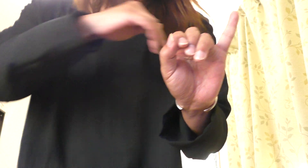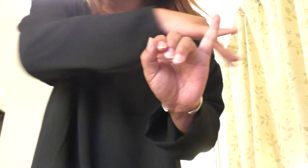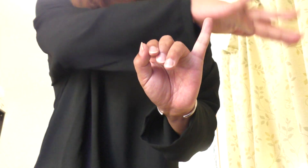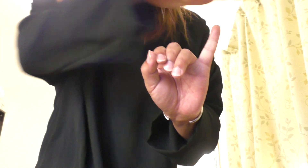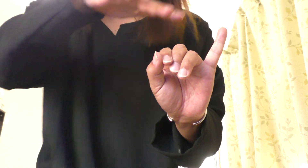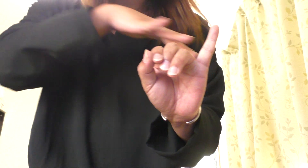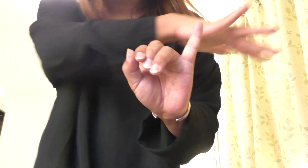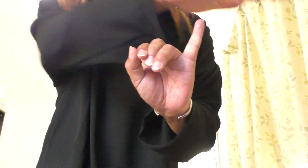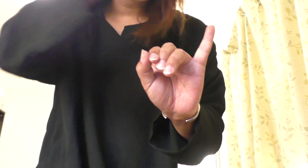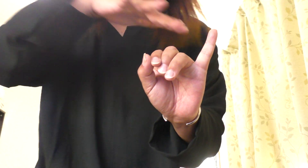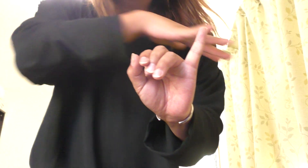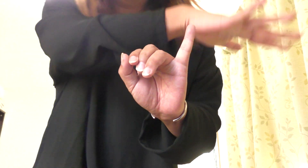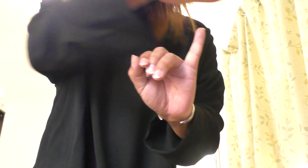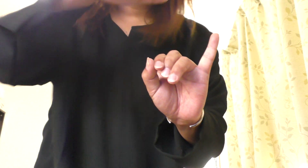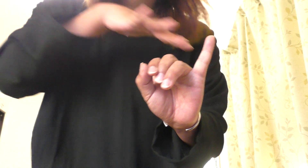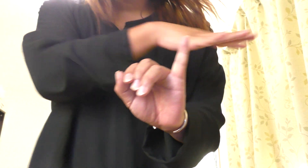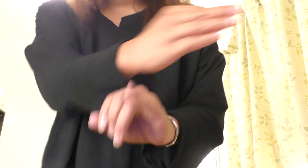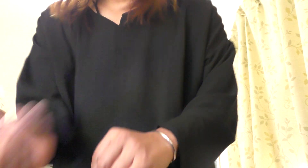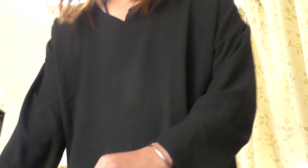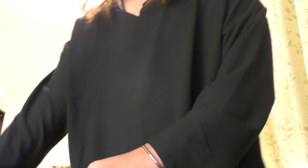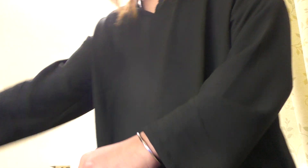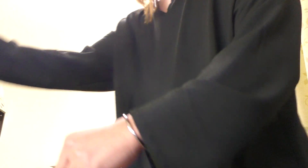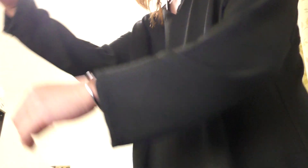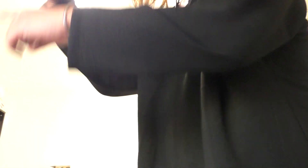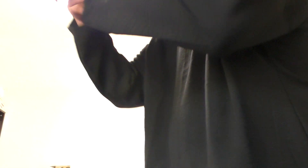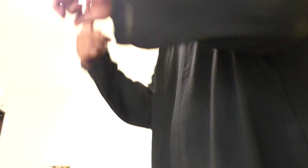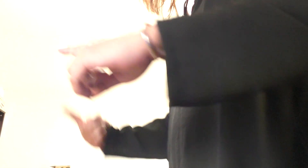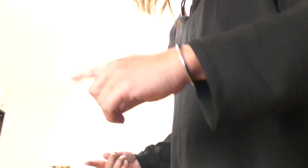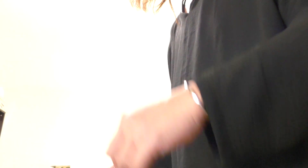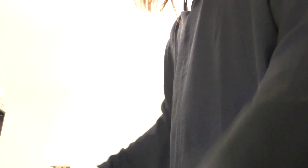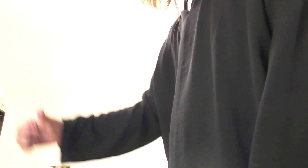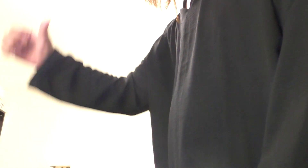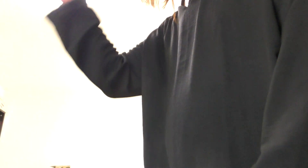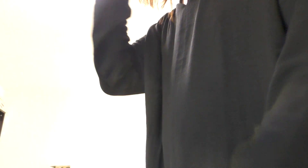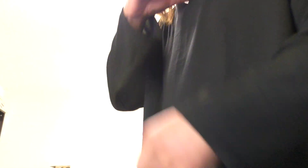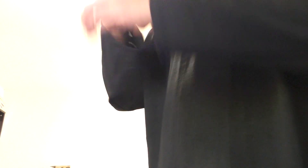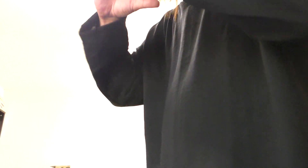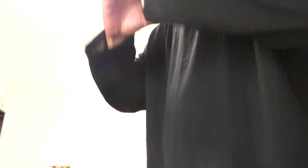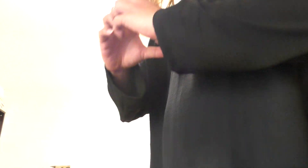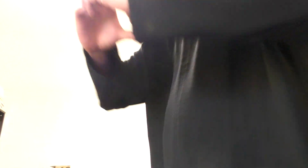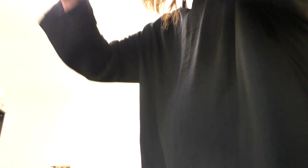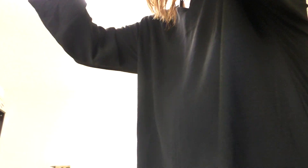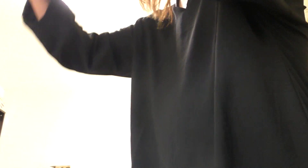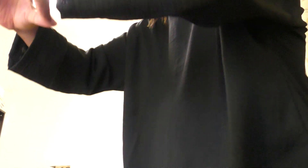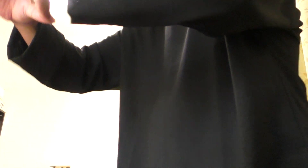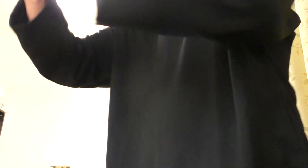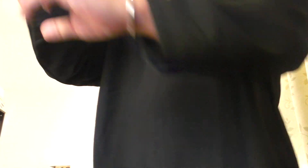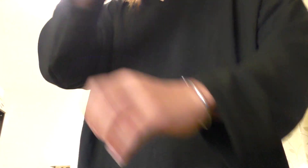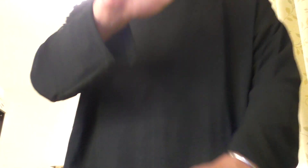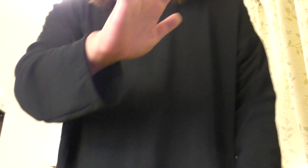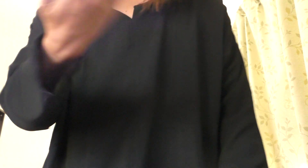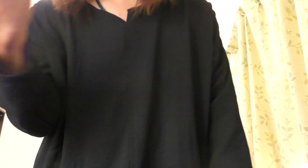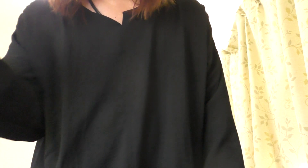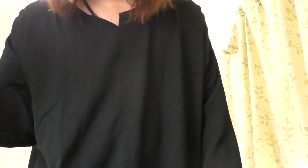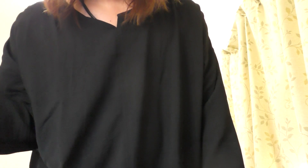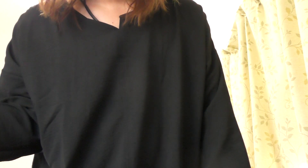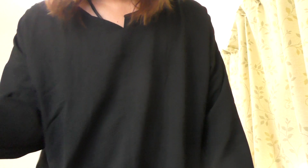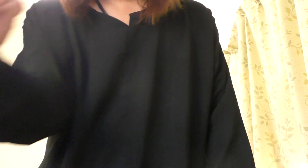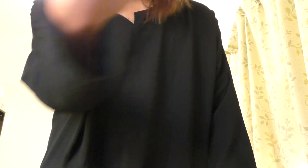special A Christmas I gave you my heart But the very next